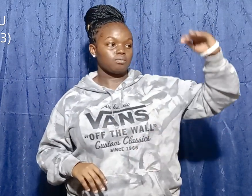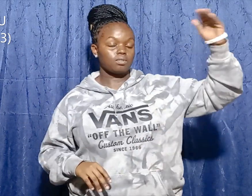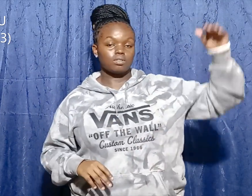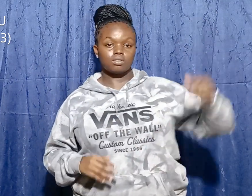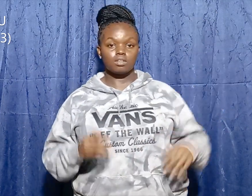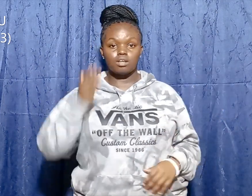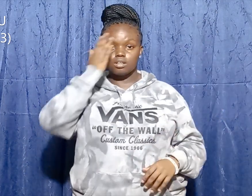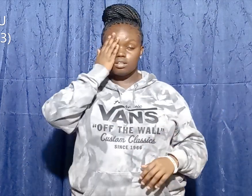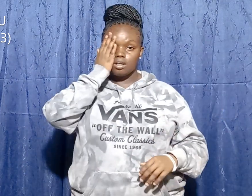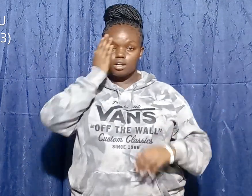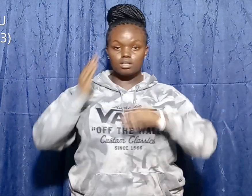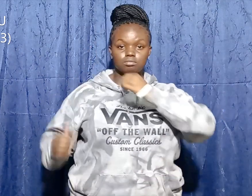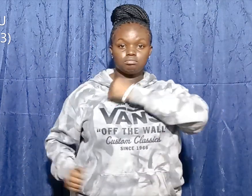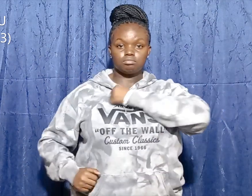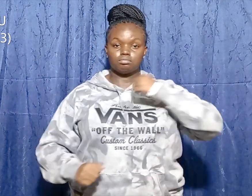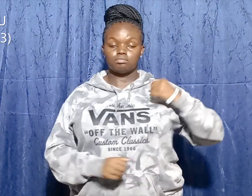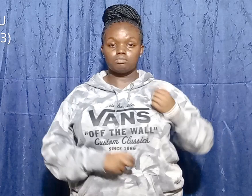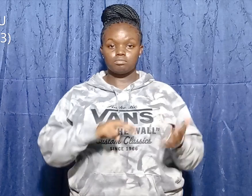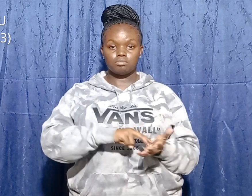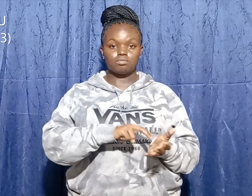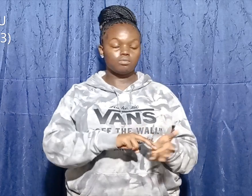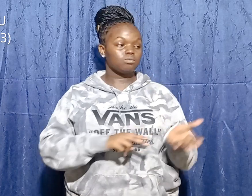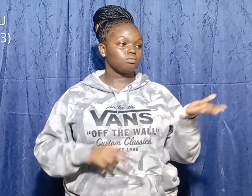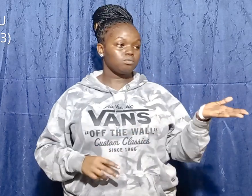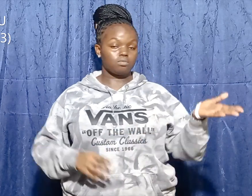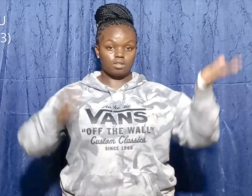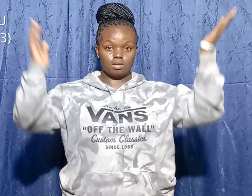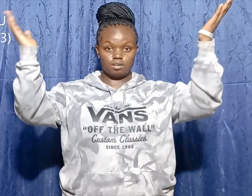soldiers stood there in the valley of Elam.